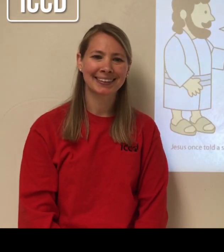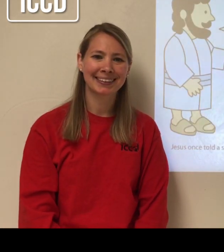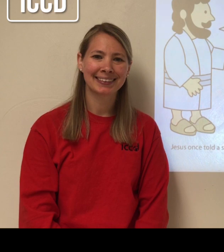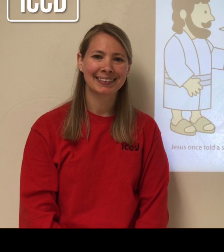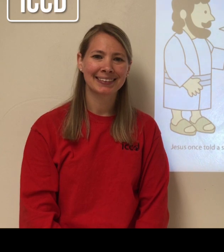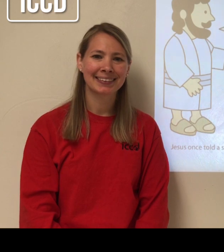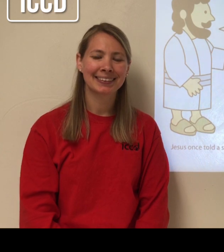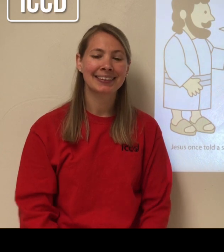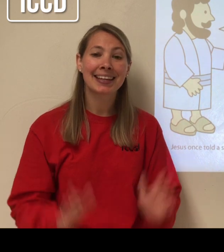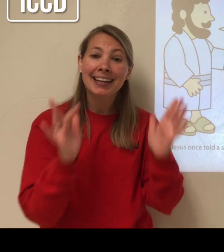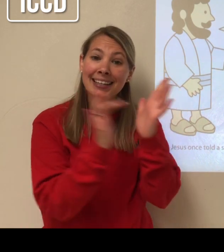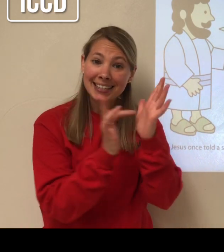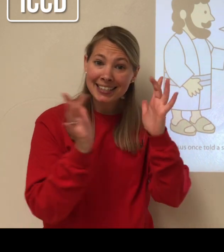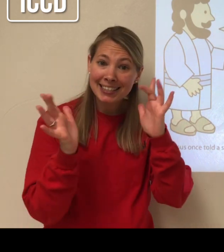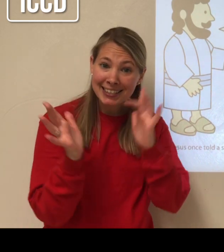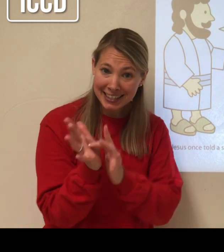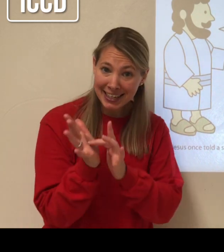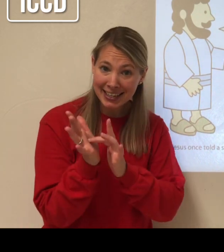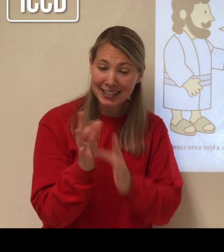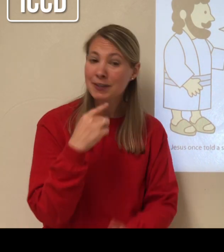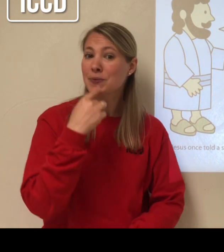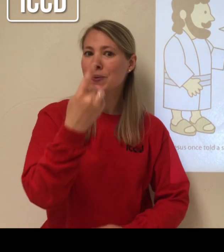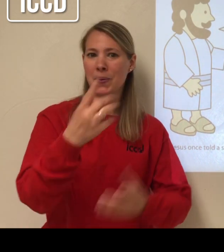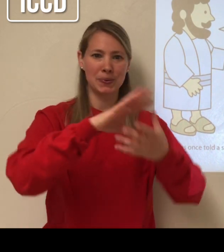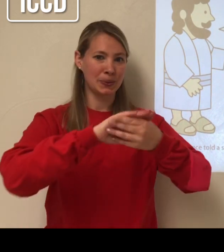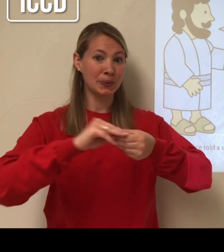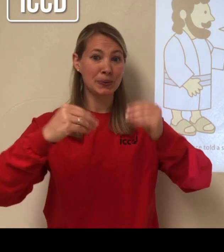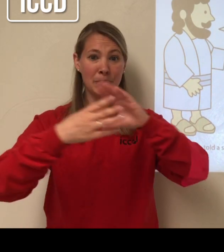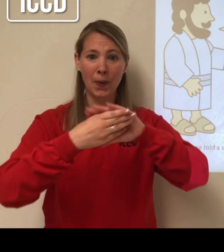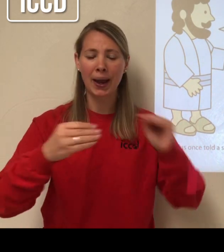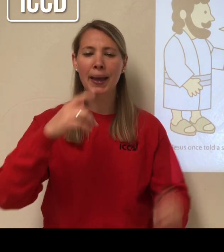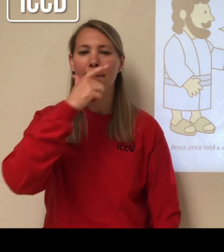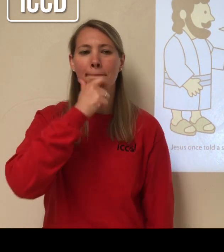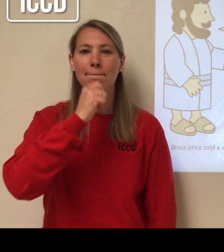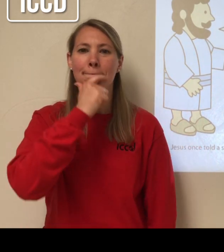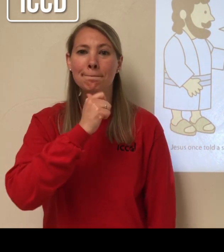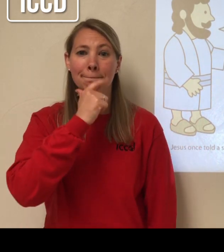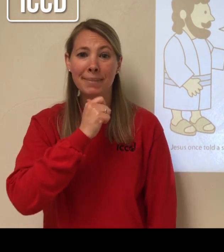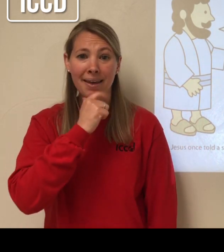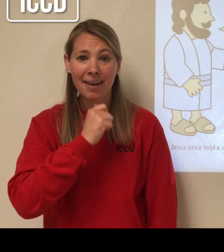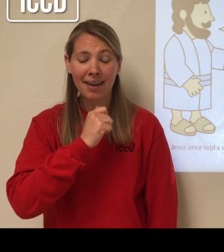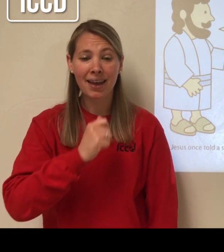Jesus once told a story about a man who owned 100 sheep.